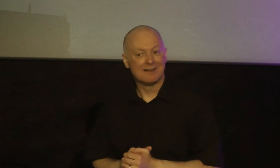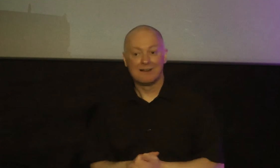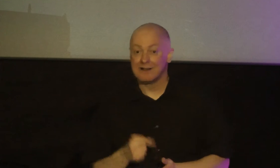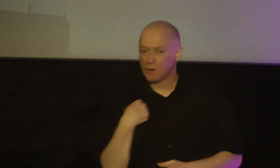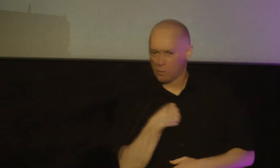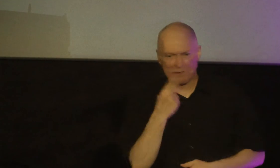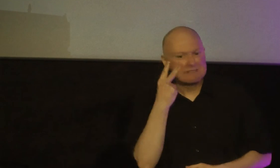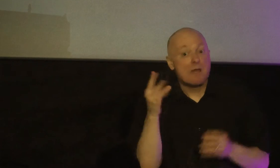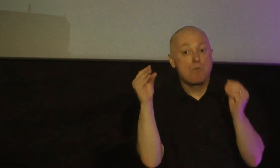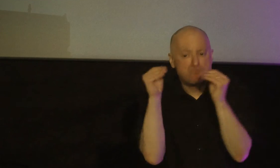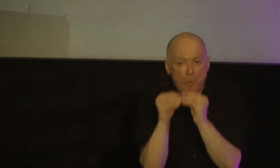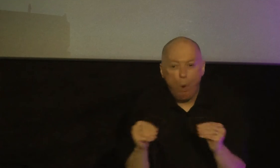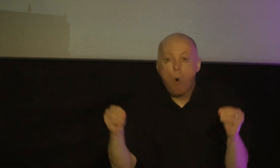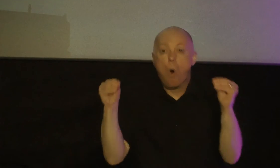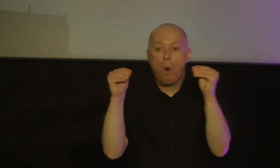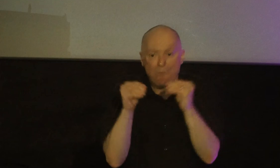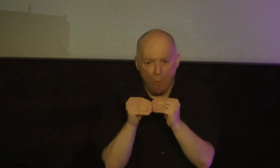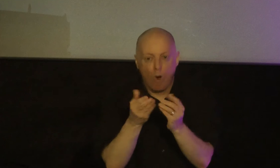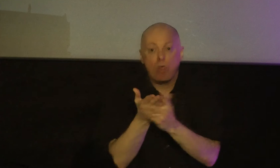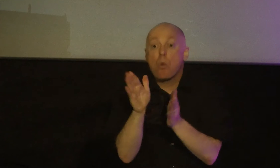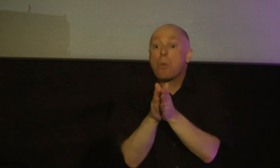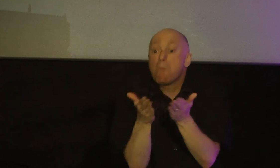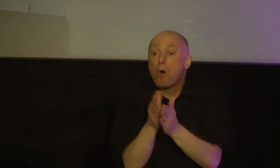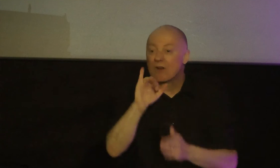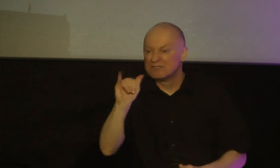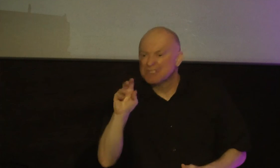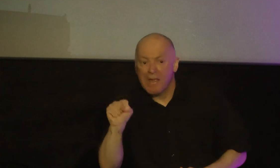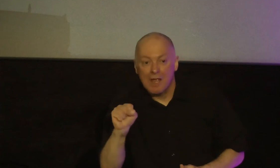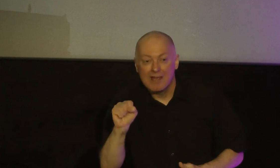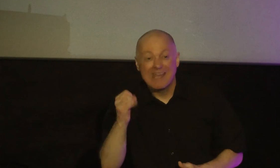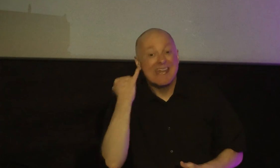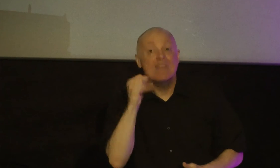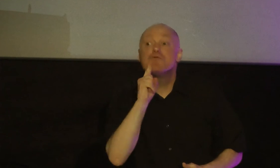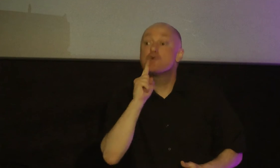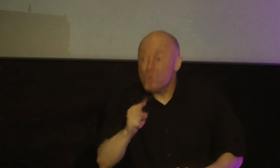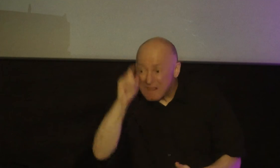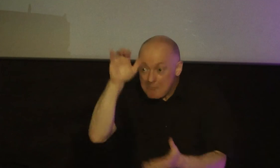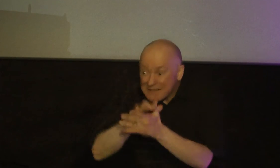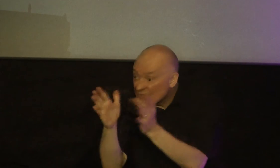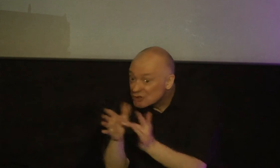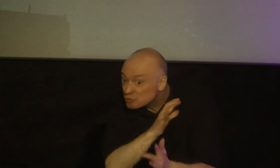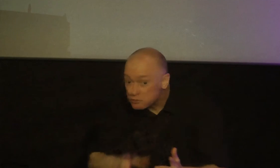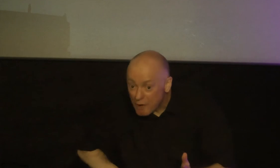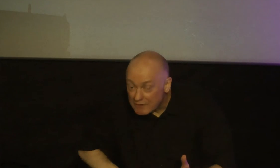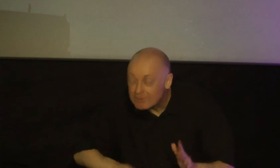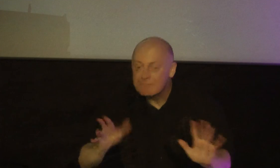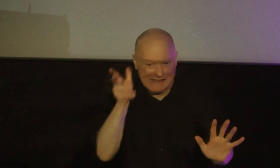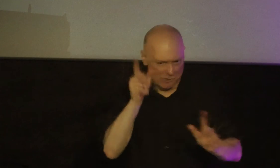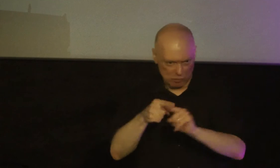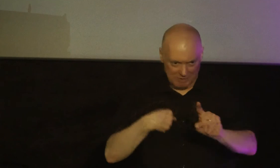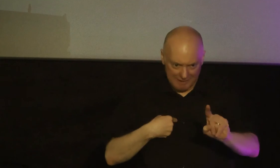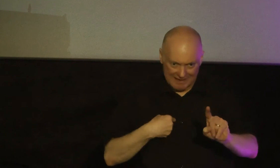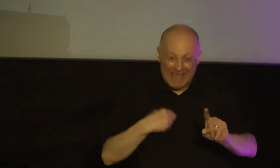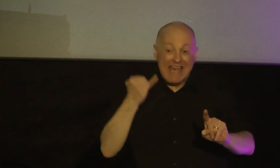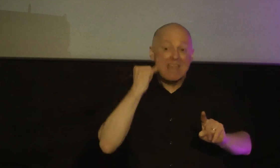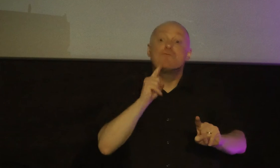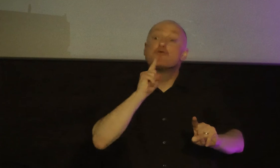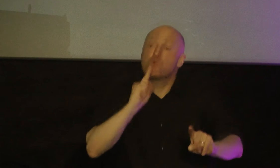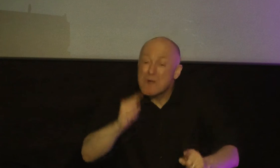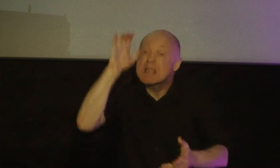see more and more as we progress through this book if you really believe in jesus christ listen if you really believe in jesus